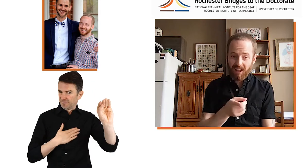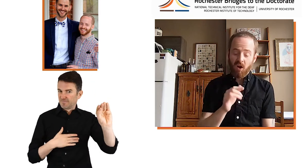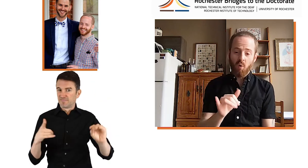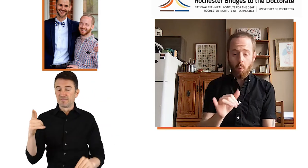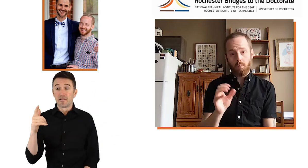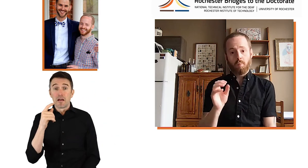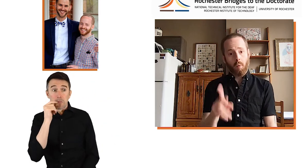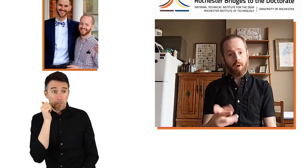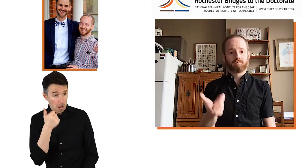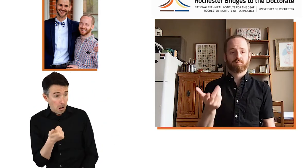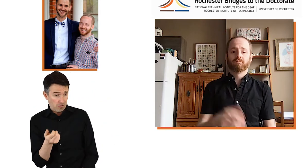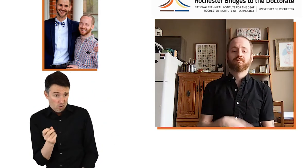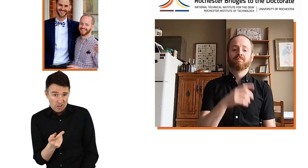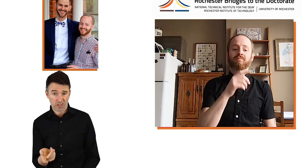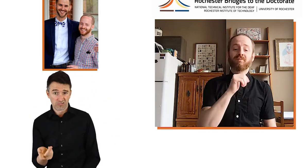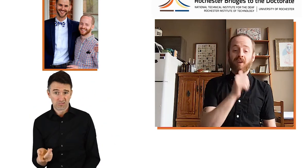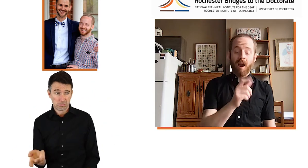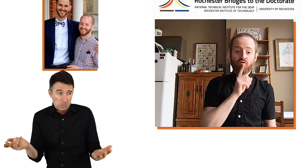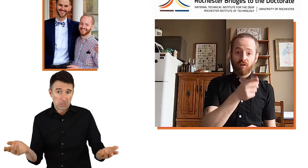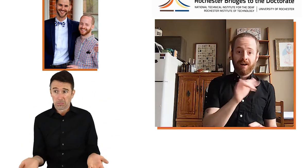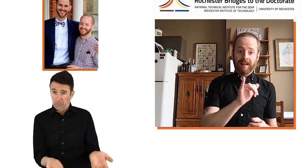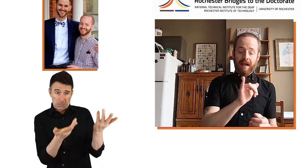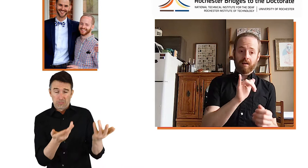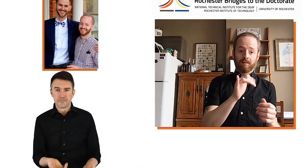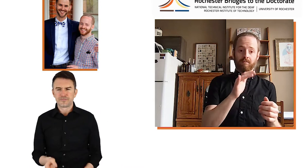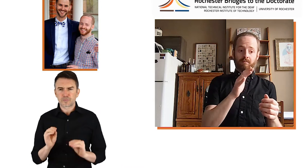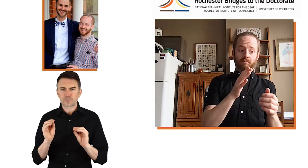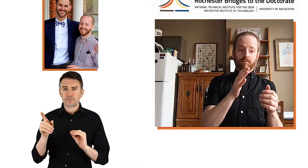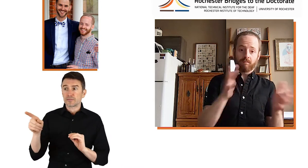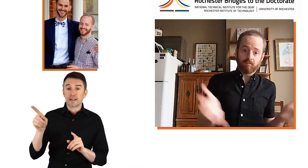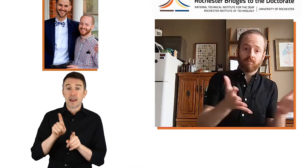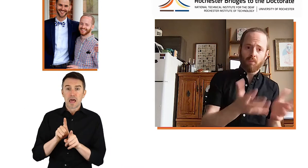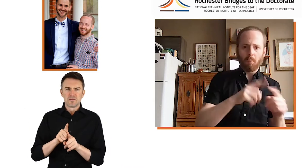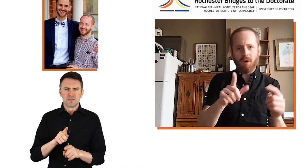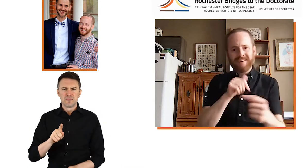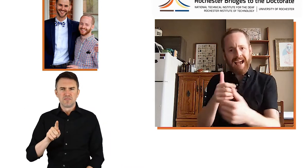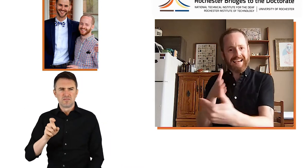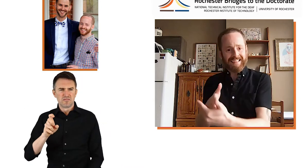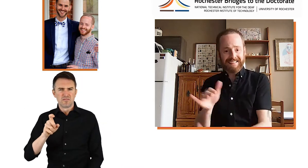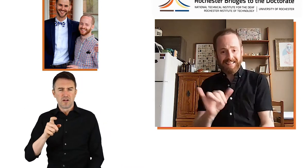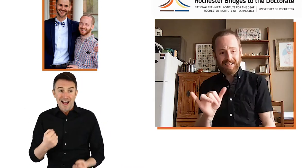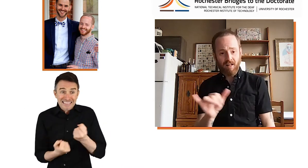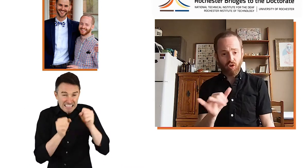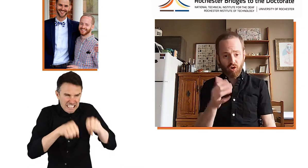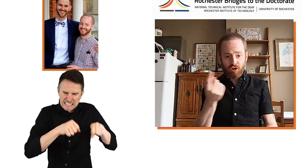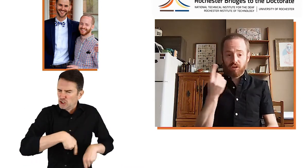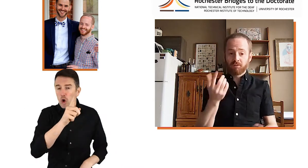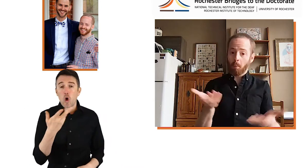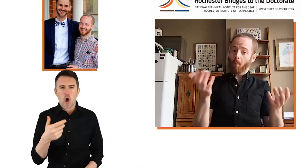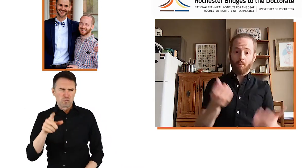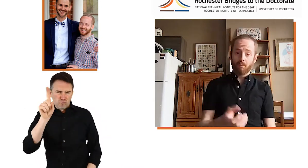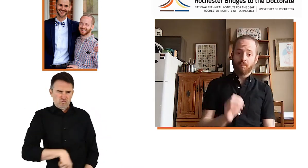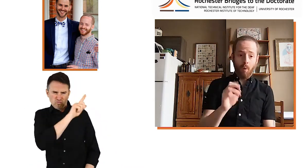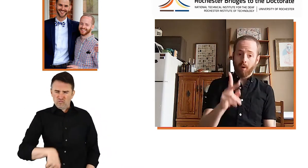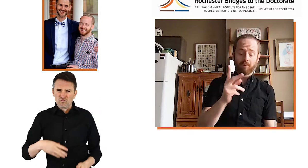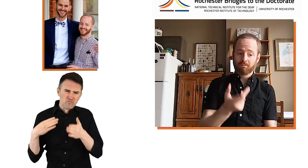And they were like, really? Okay. They weren't